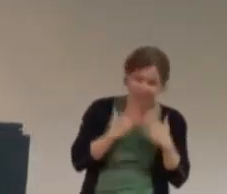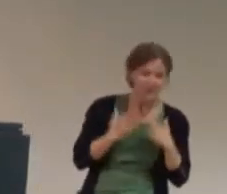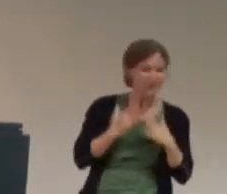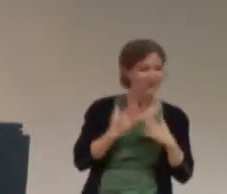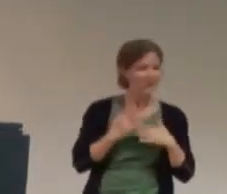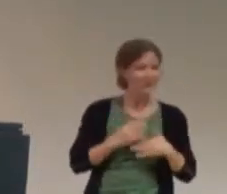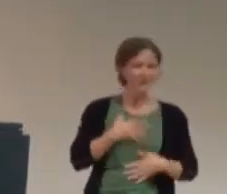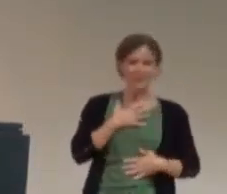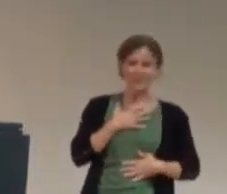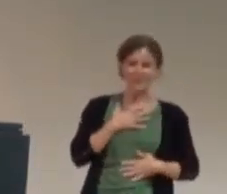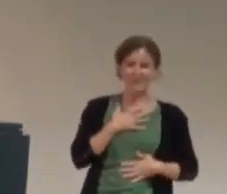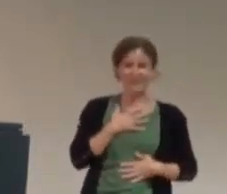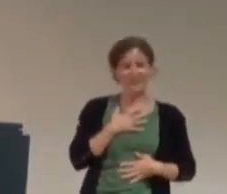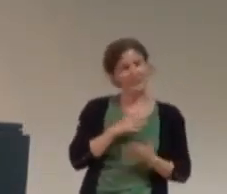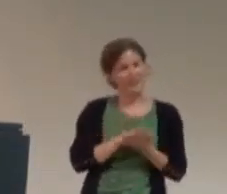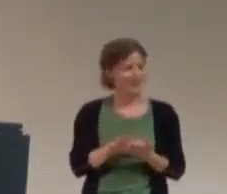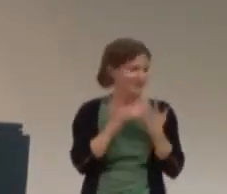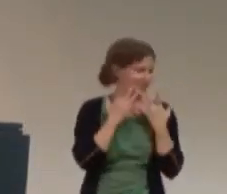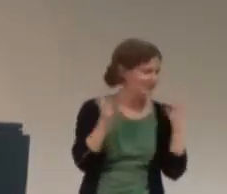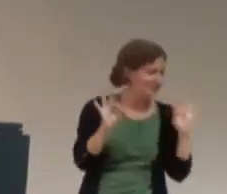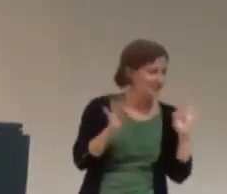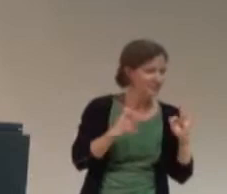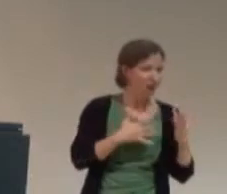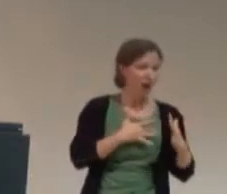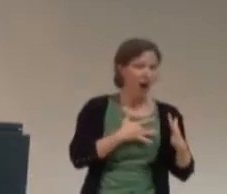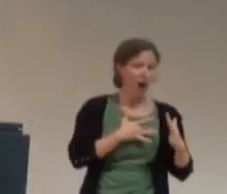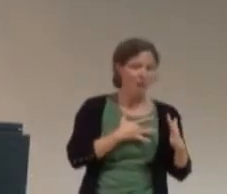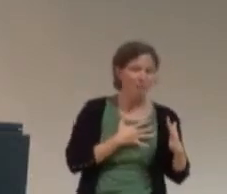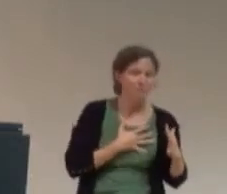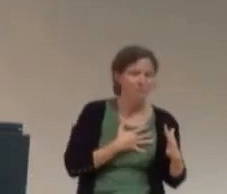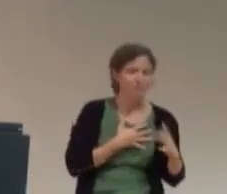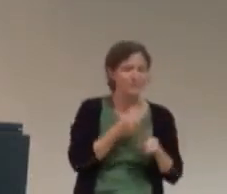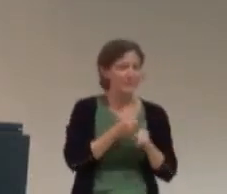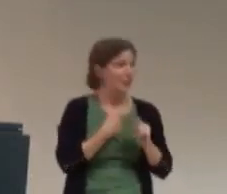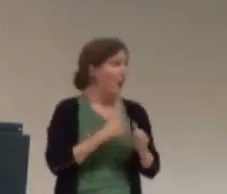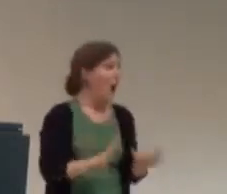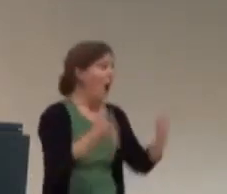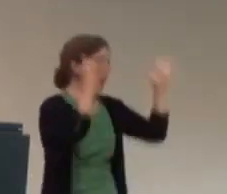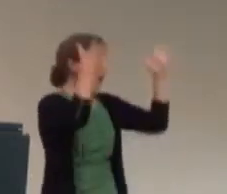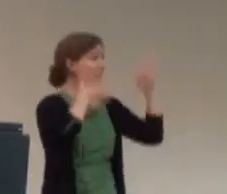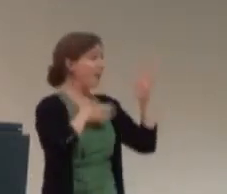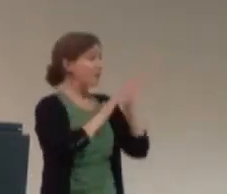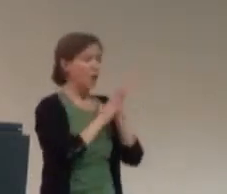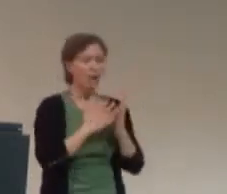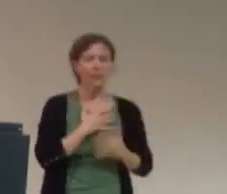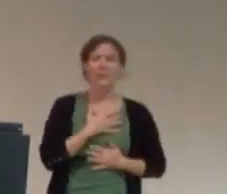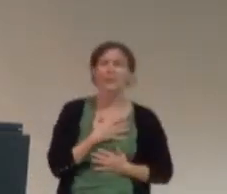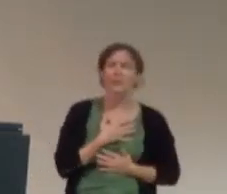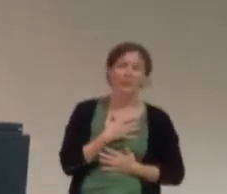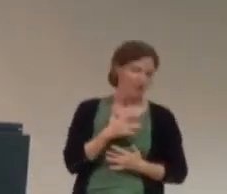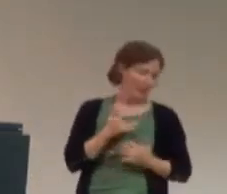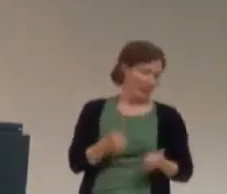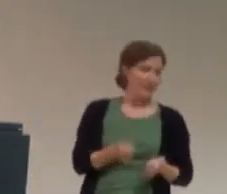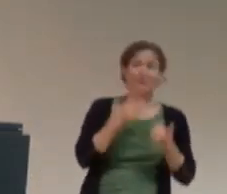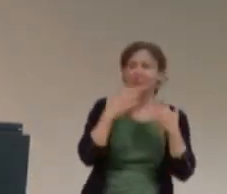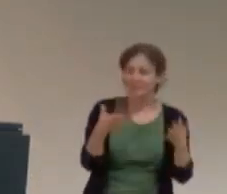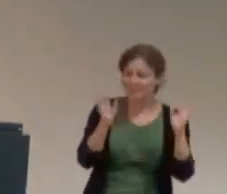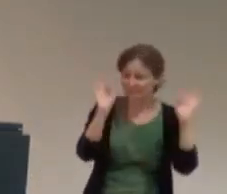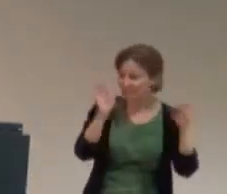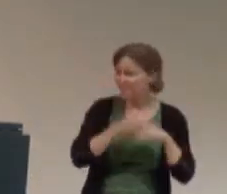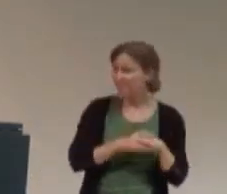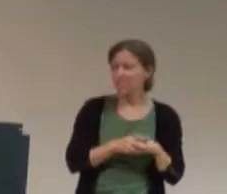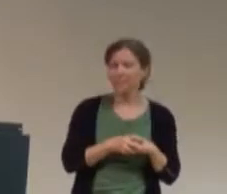Oh my gosh, you guys are so nice. My heart is melting every time somebody gets so excited about my book. So, thank you.